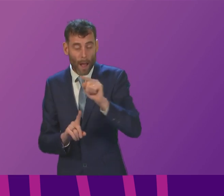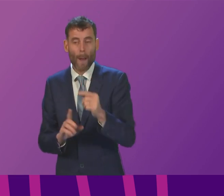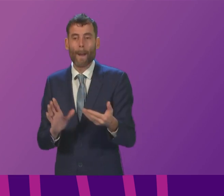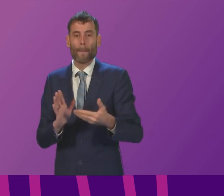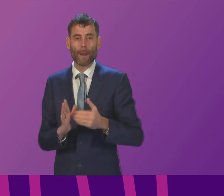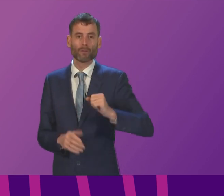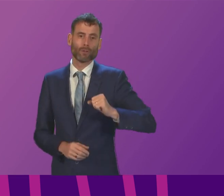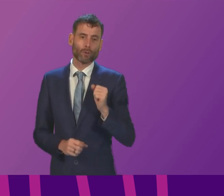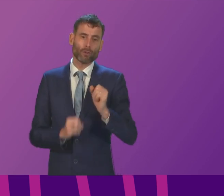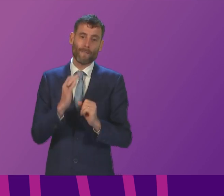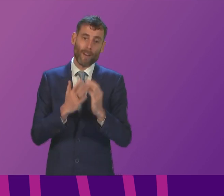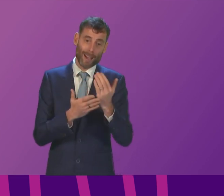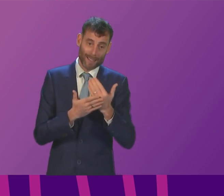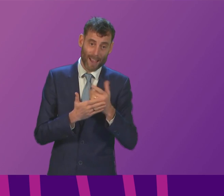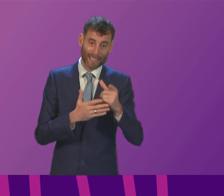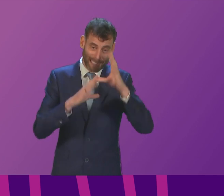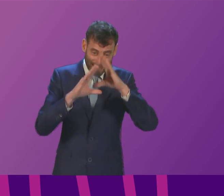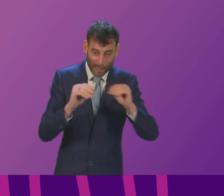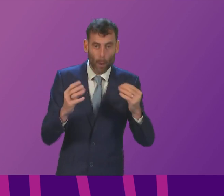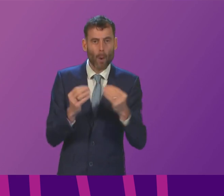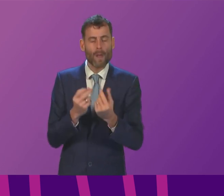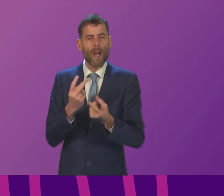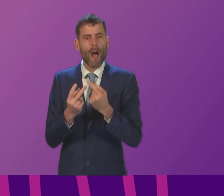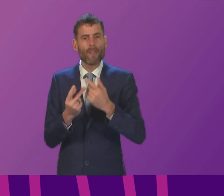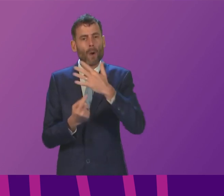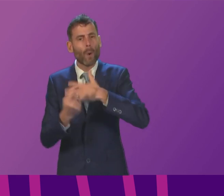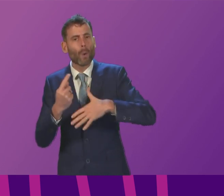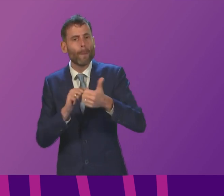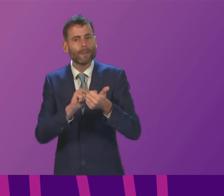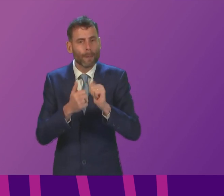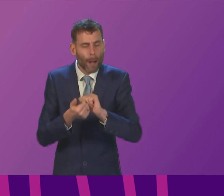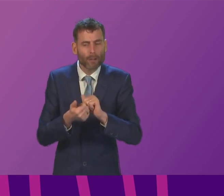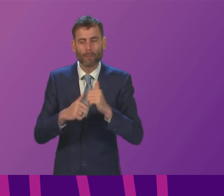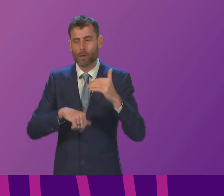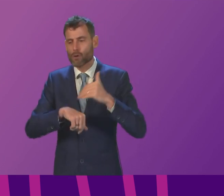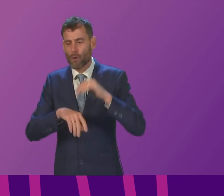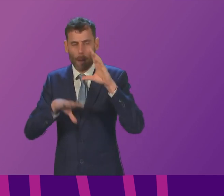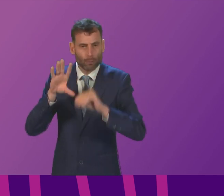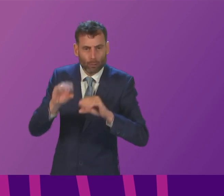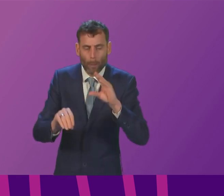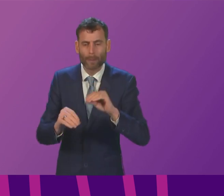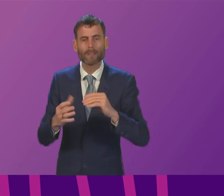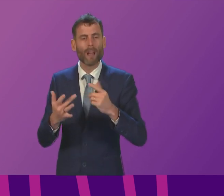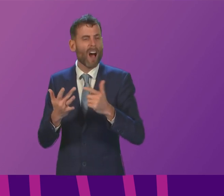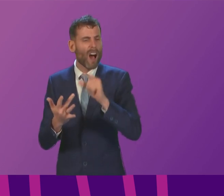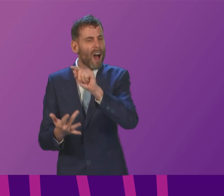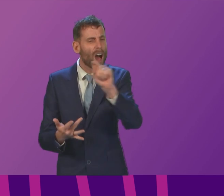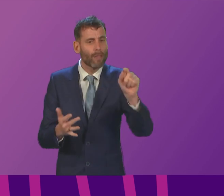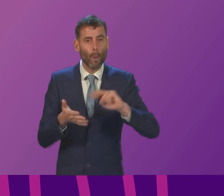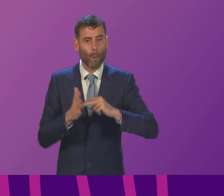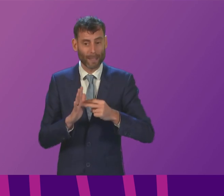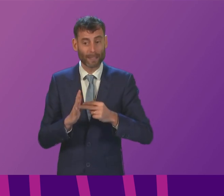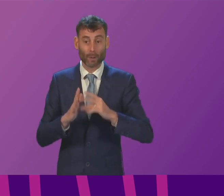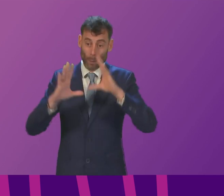Police Scotland Community Safety Partnerships and a range of charities from Crimestoppers to the SSPCA are putting huge effort into